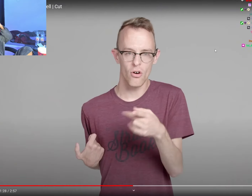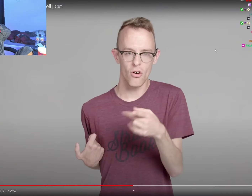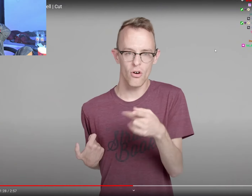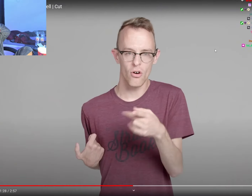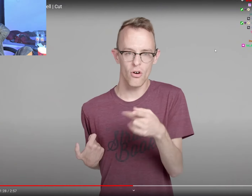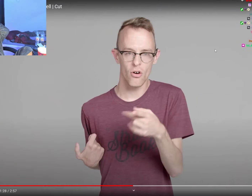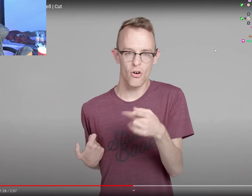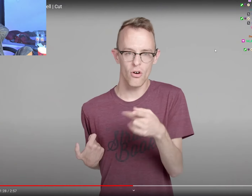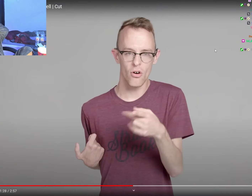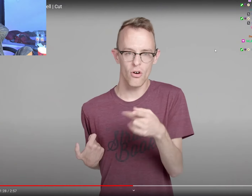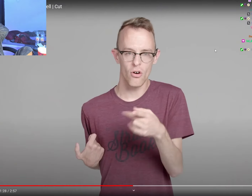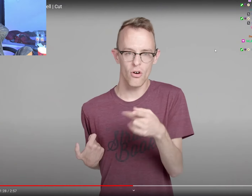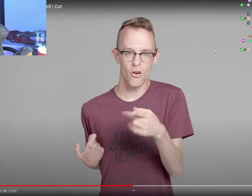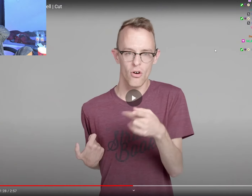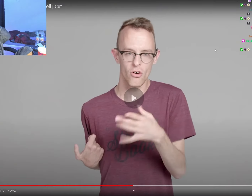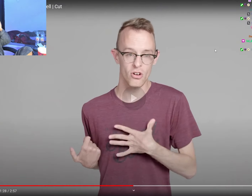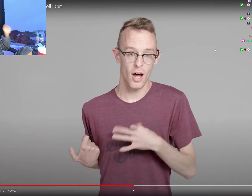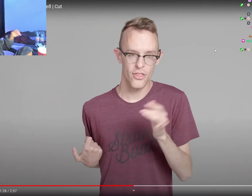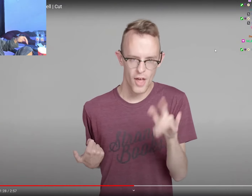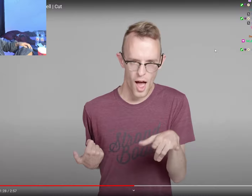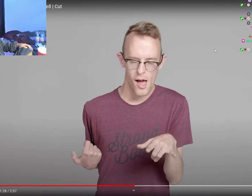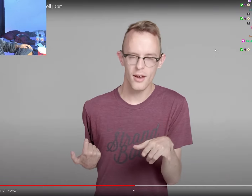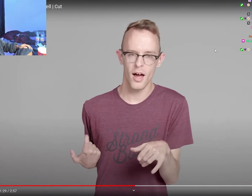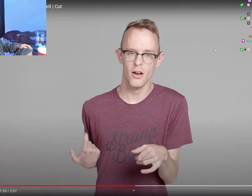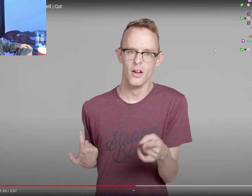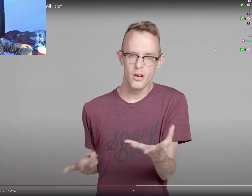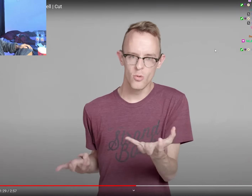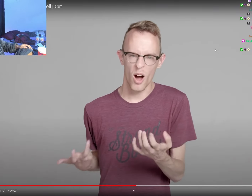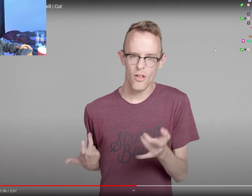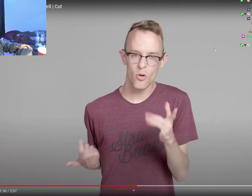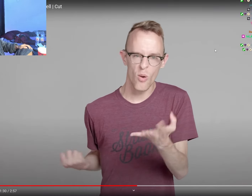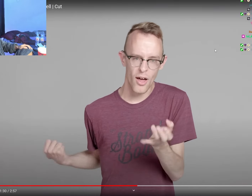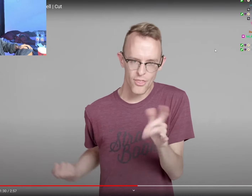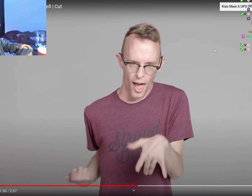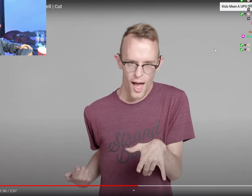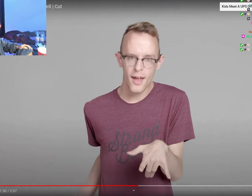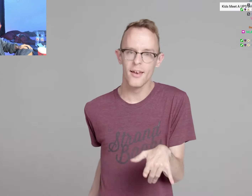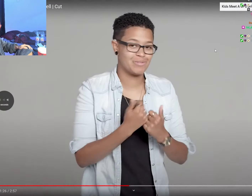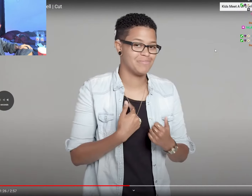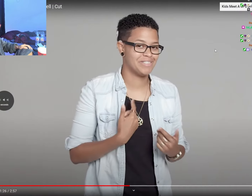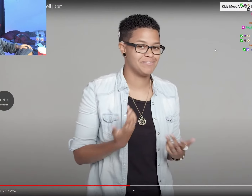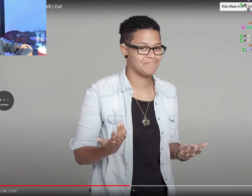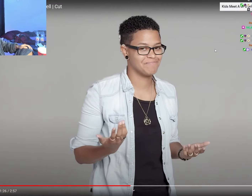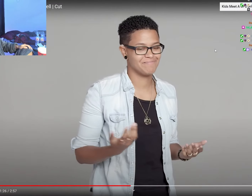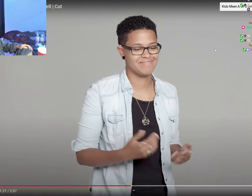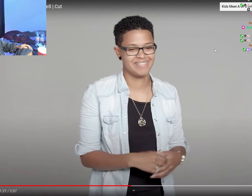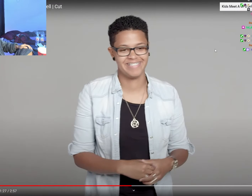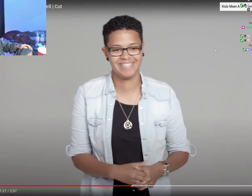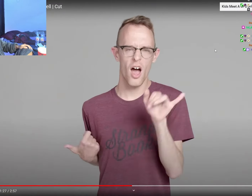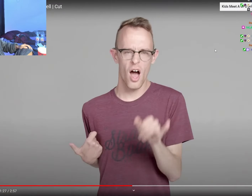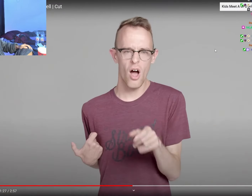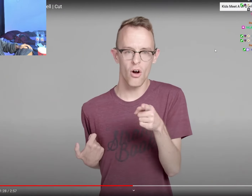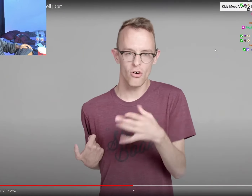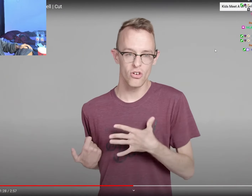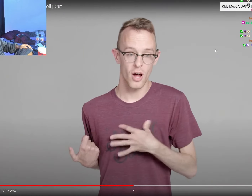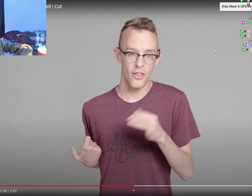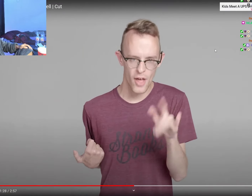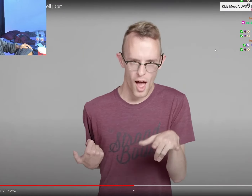Oh Let's hit the sack You like that? Like, you want, you want that? Hit the sack Oh, you like that?